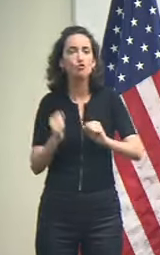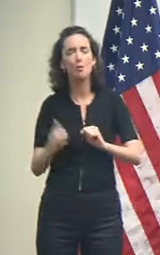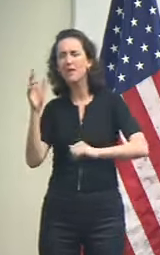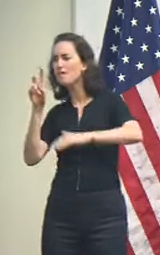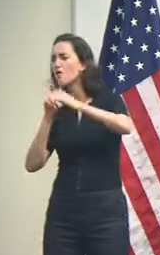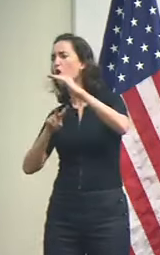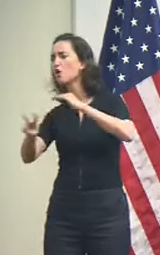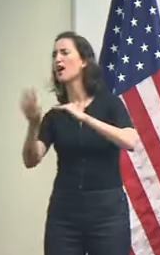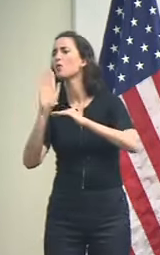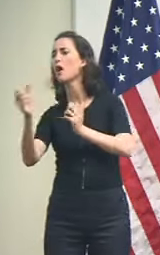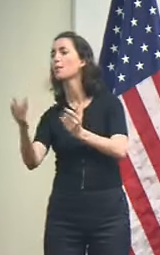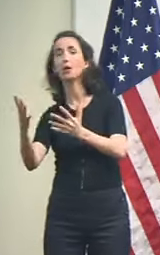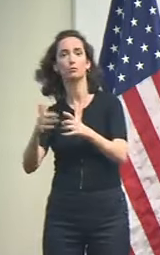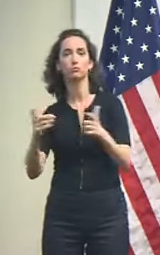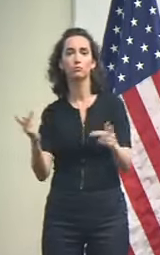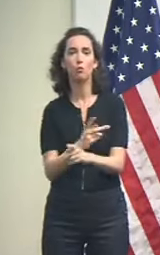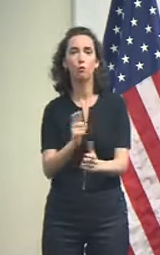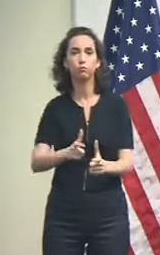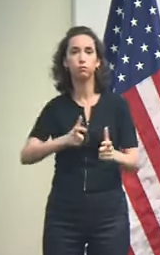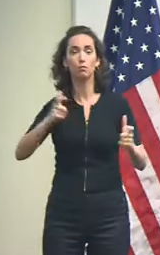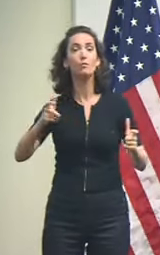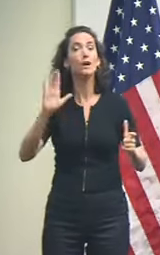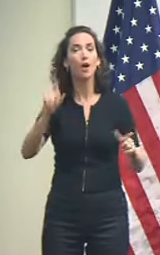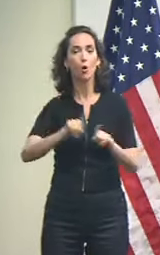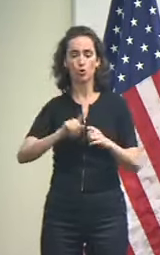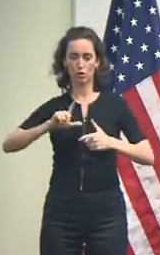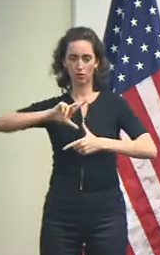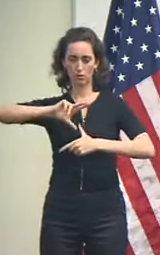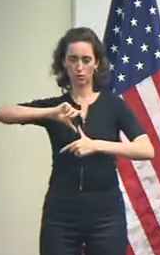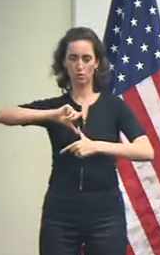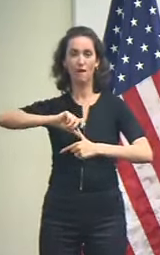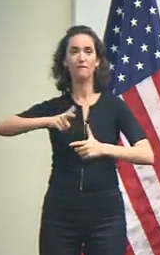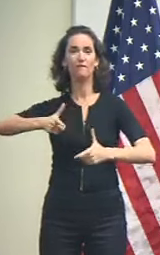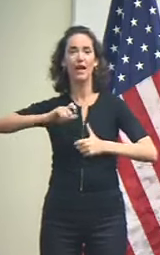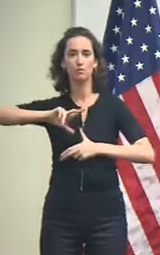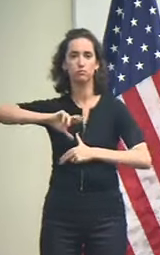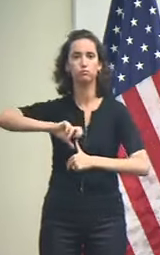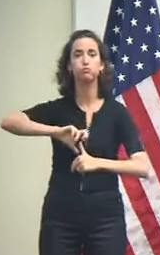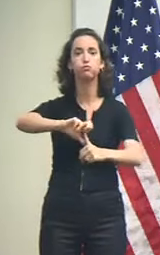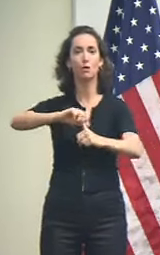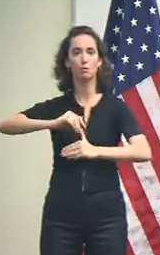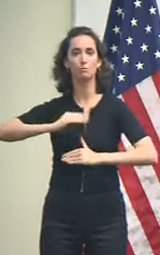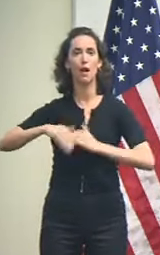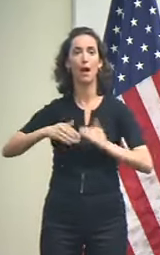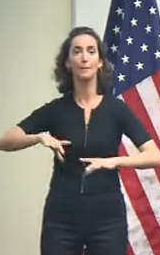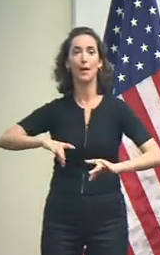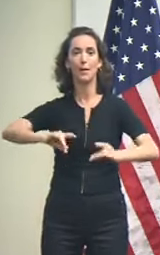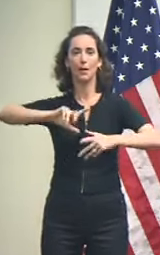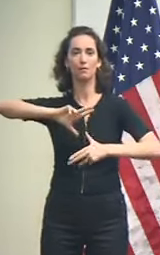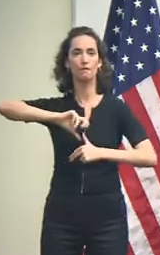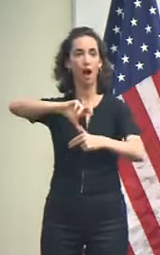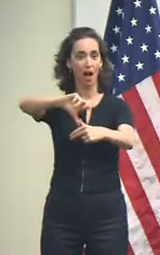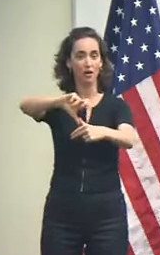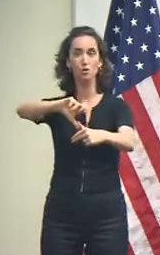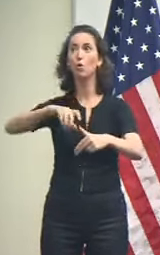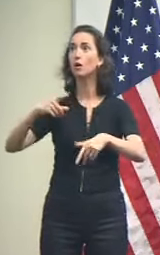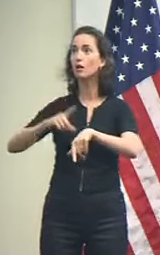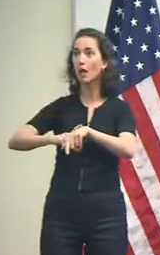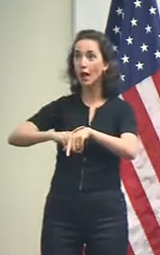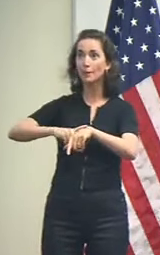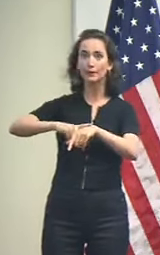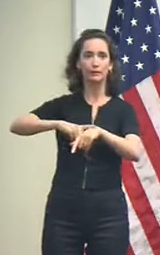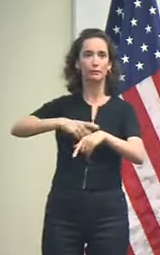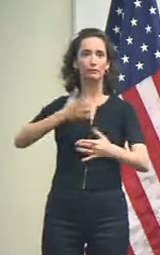but also accelerated its forward speed, and so the timeline was condensed, and so we thought